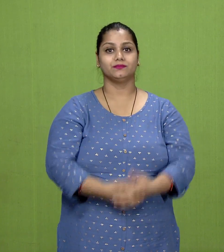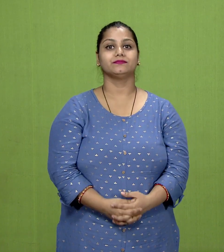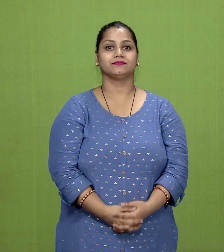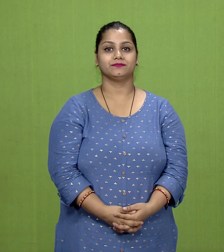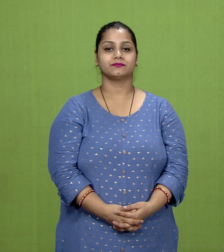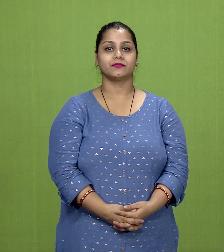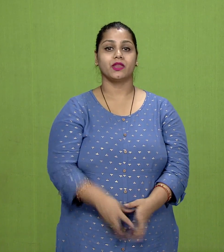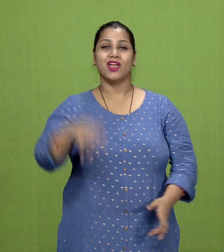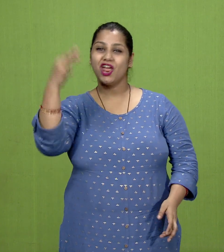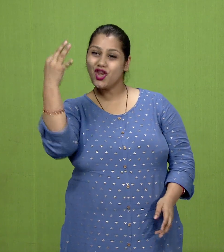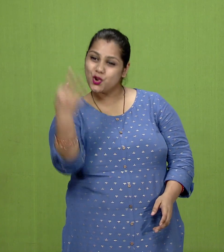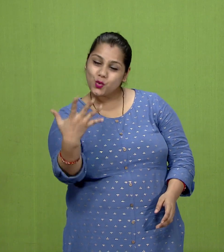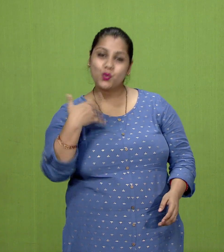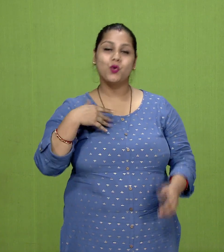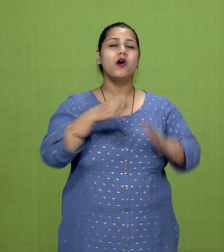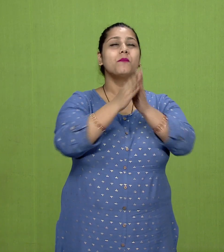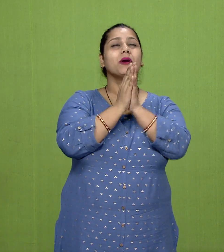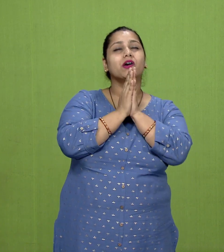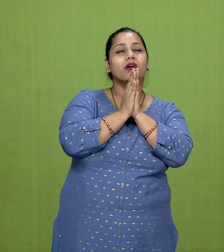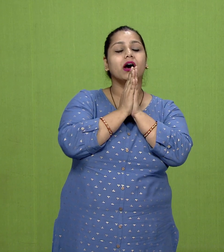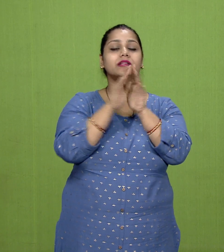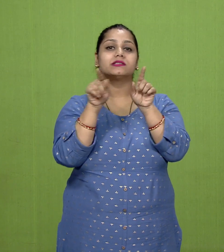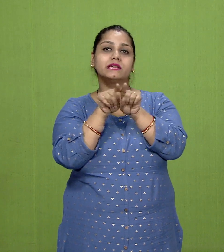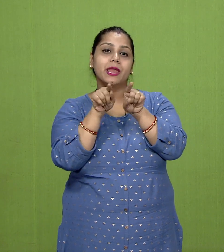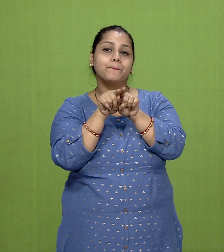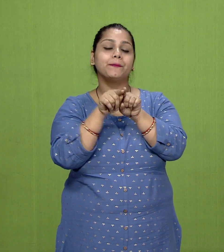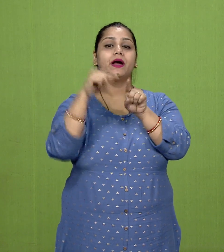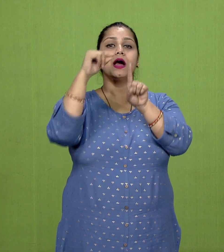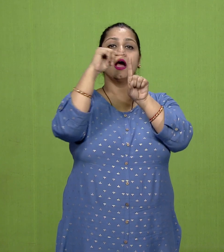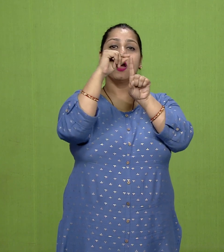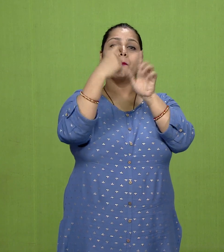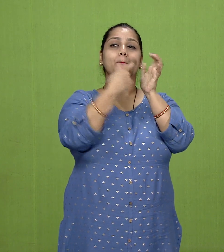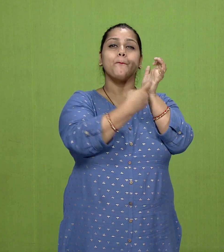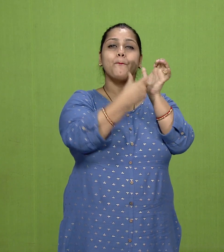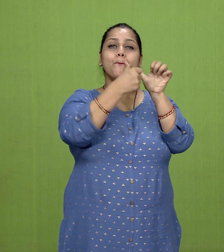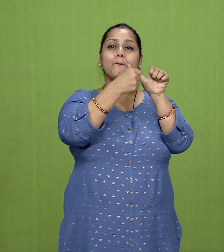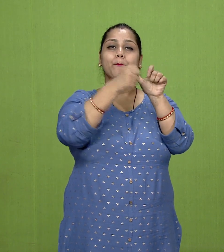new god such as Prajapati figured prominently